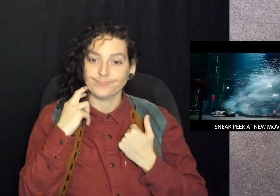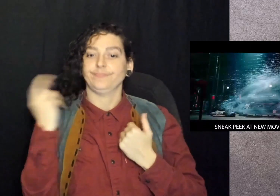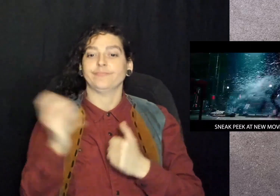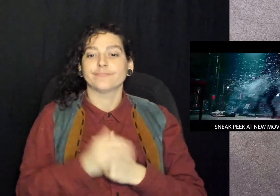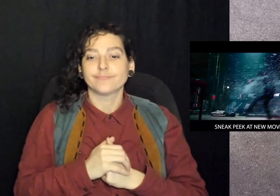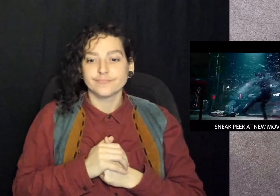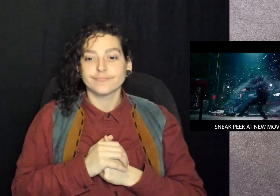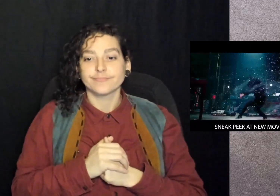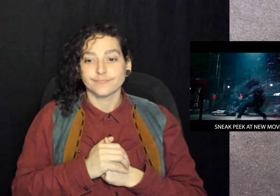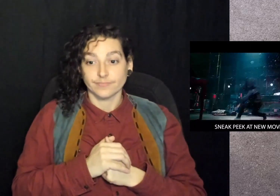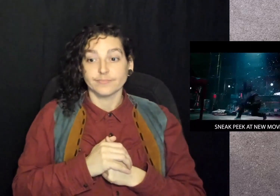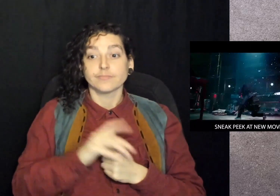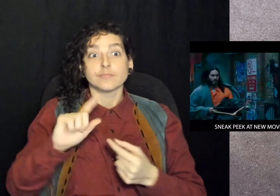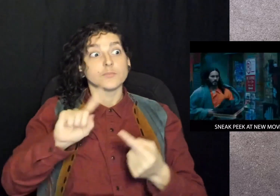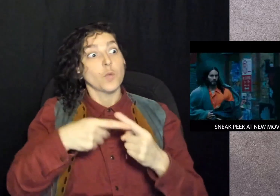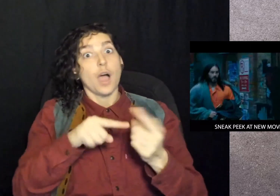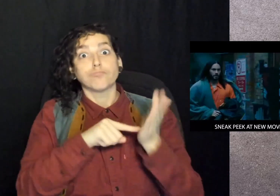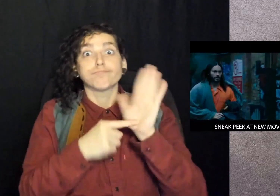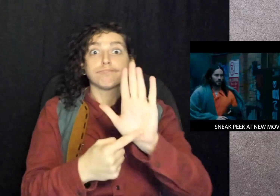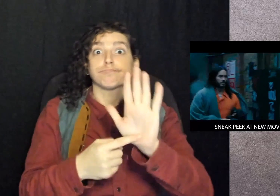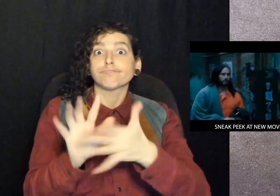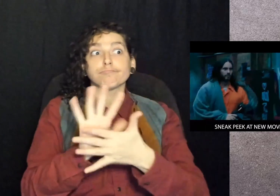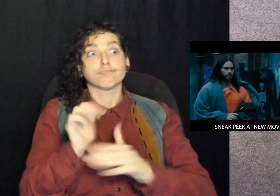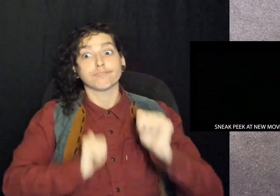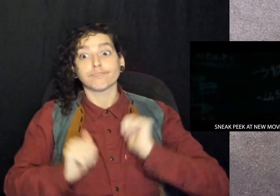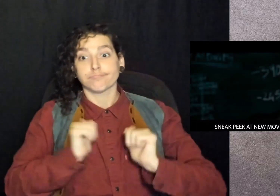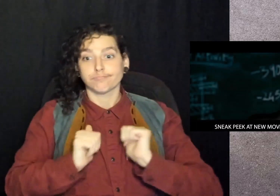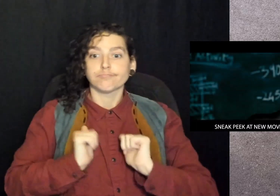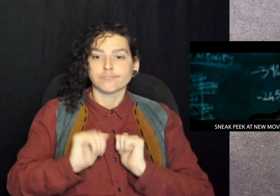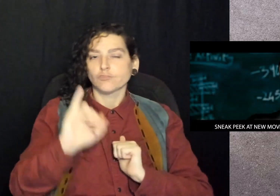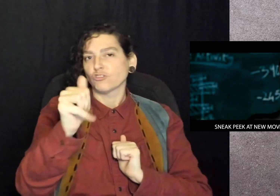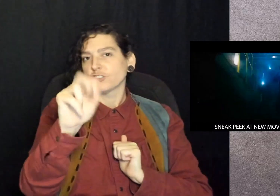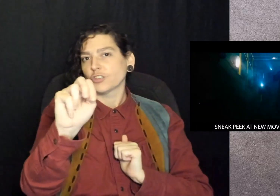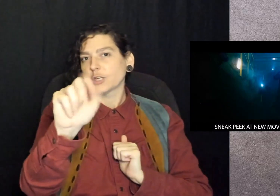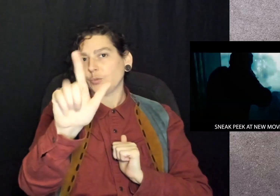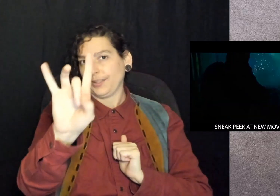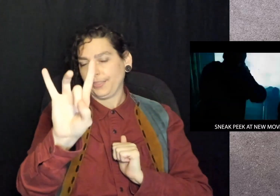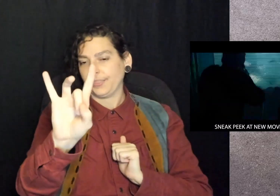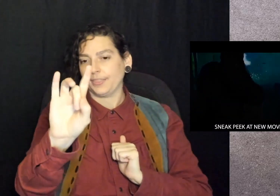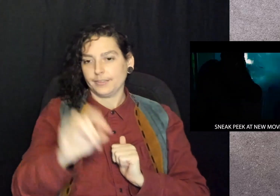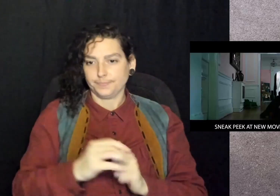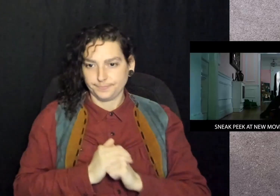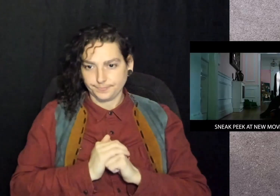becomes a living vampire. It debuts in theaters on January 28th.